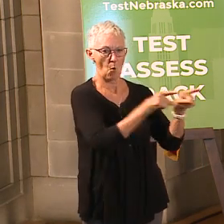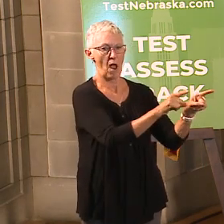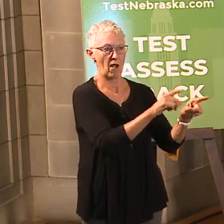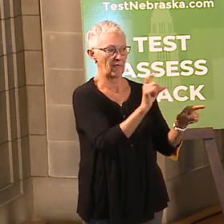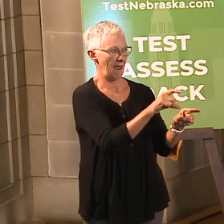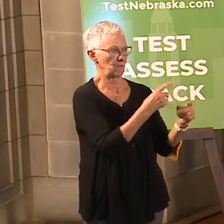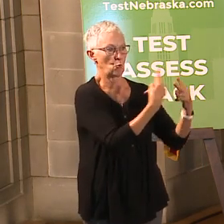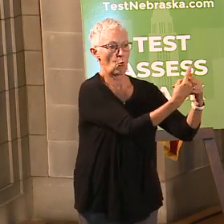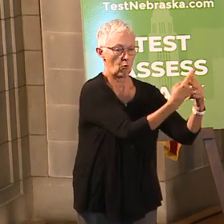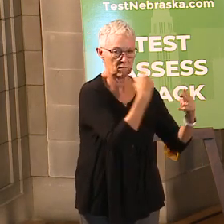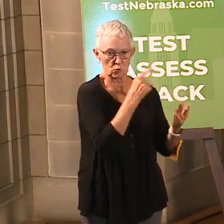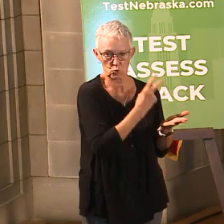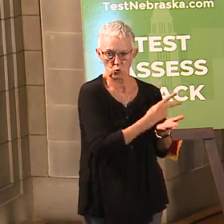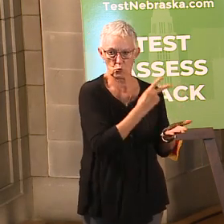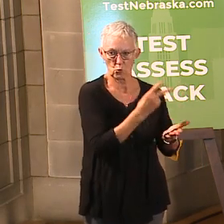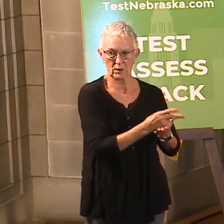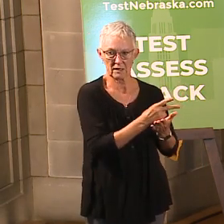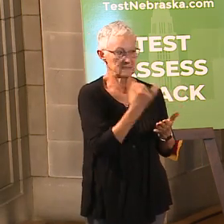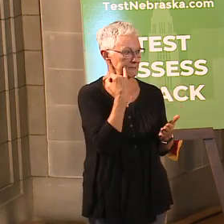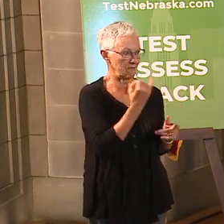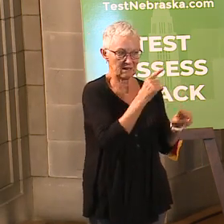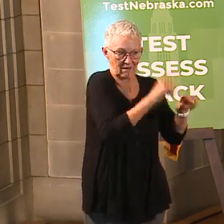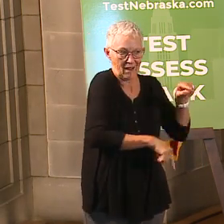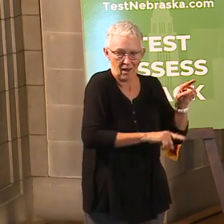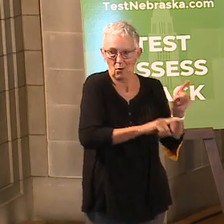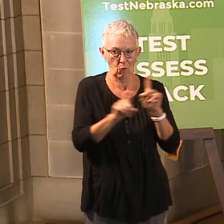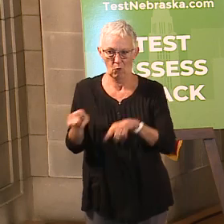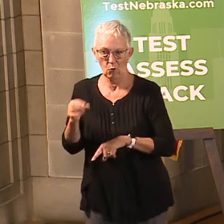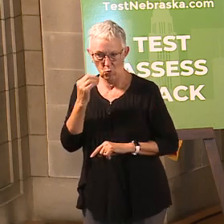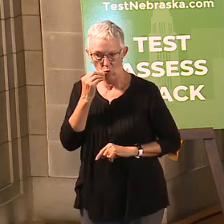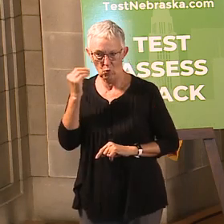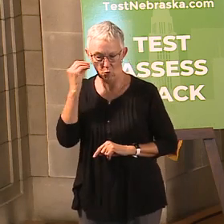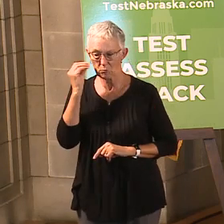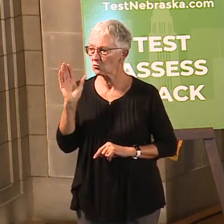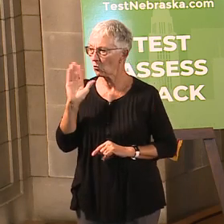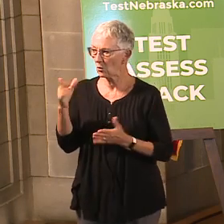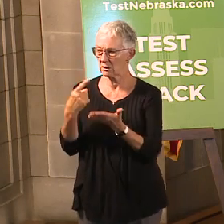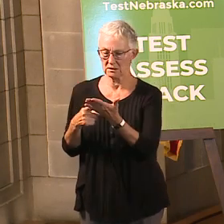Department of Health and Human Services, is going to talk about the program we have for teachers.